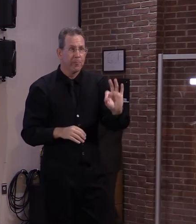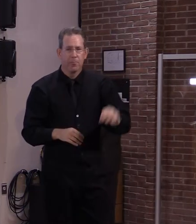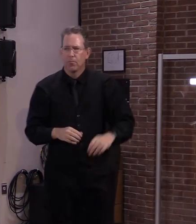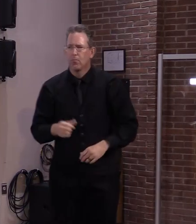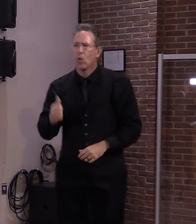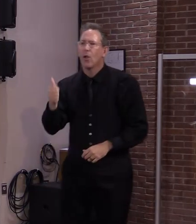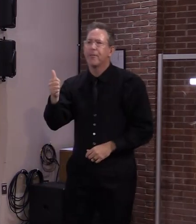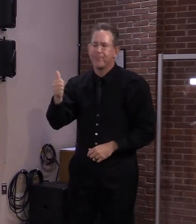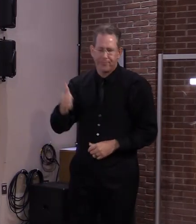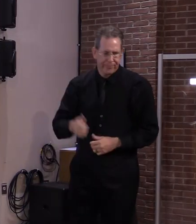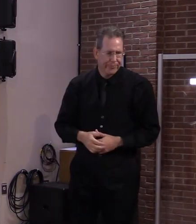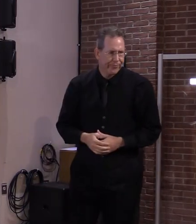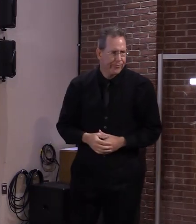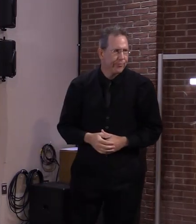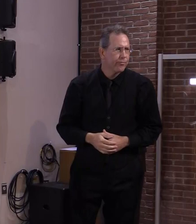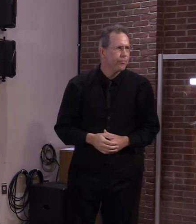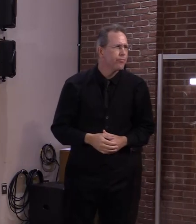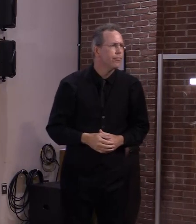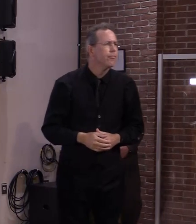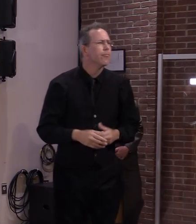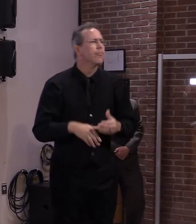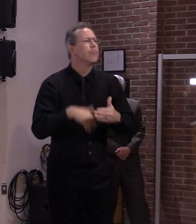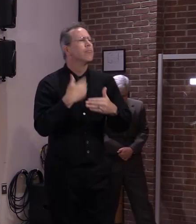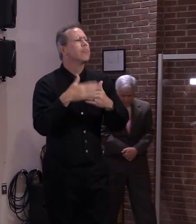avery powell wcax